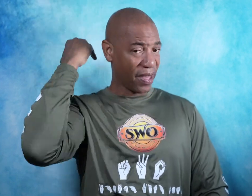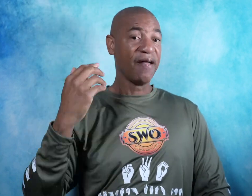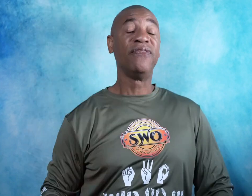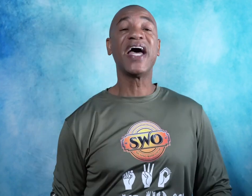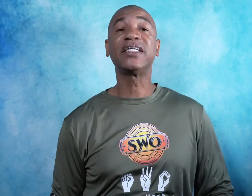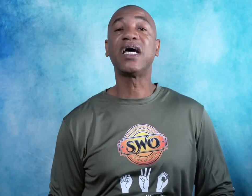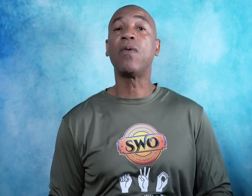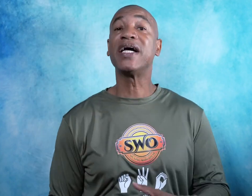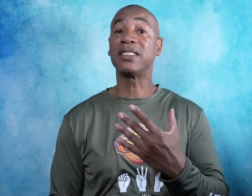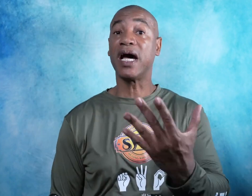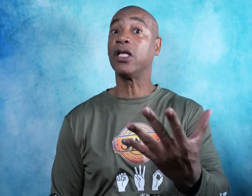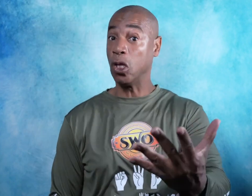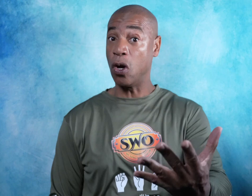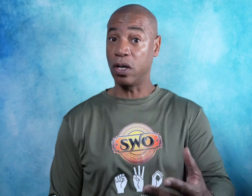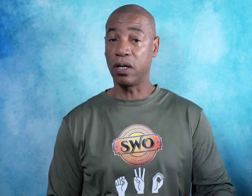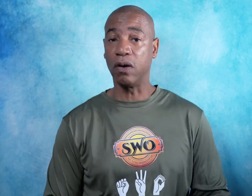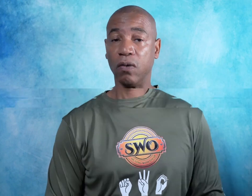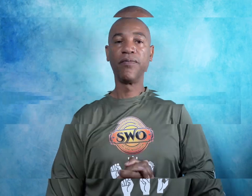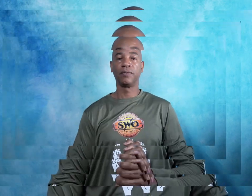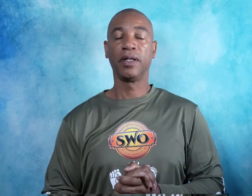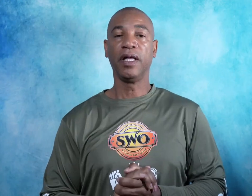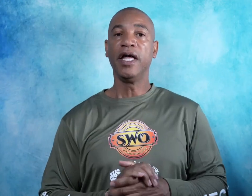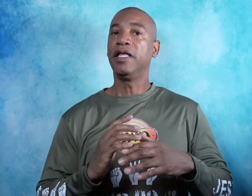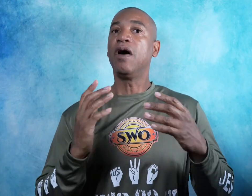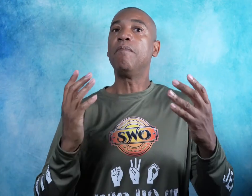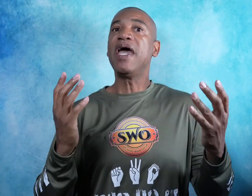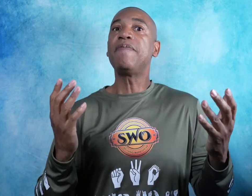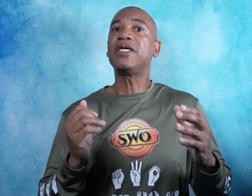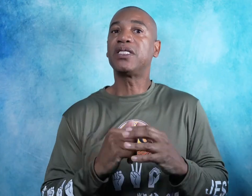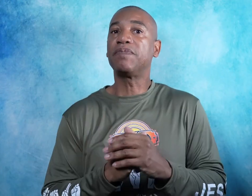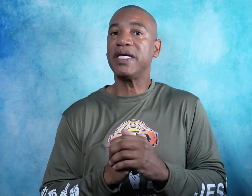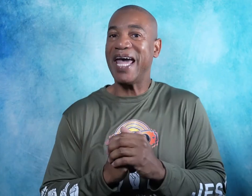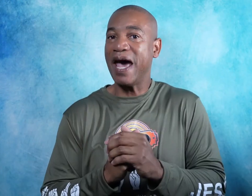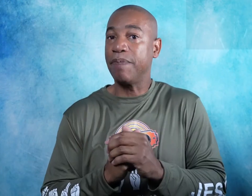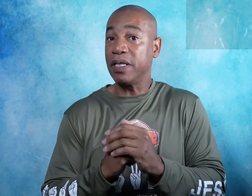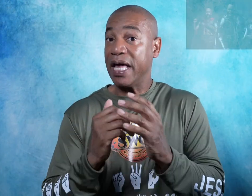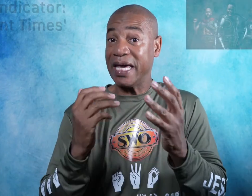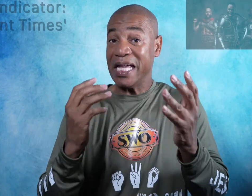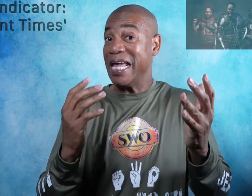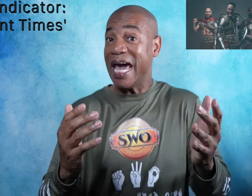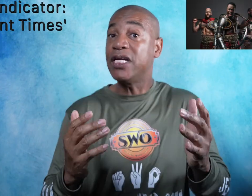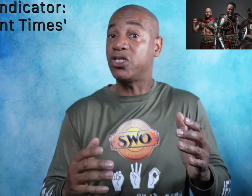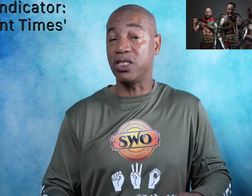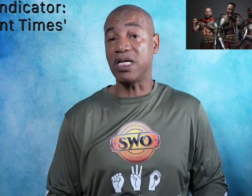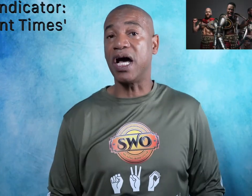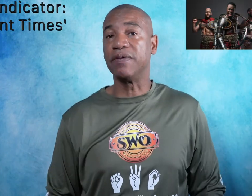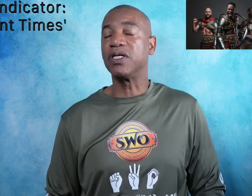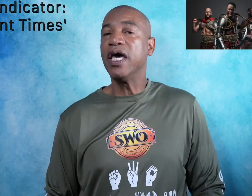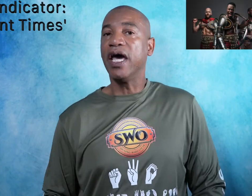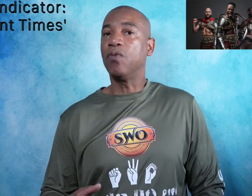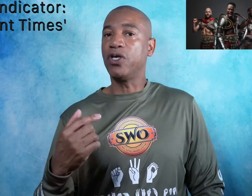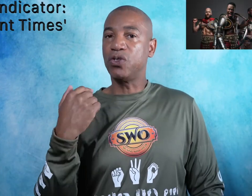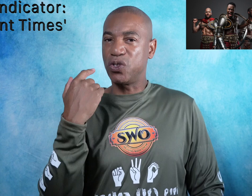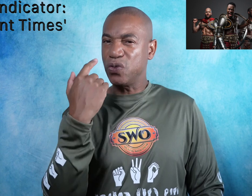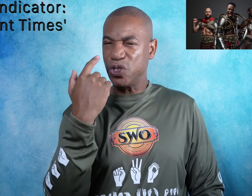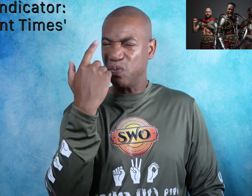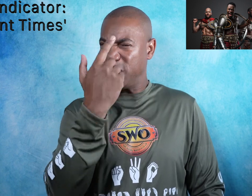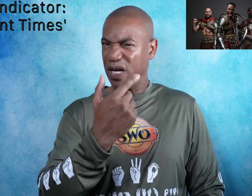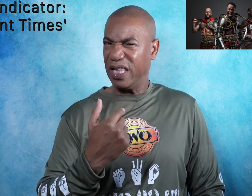That is how I sign long ago. Now maybe something happened like in ancient times. And what you do is you be a